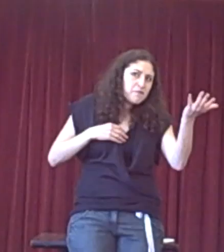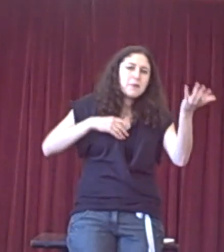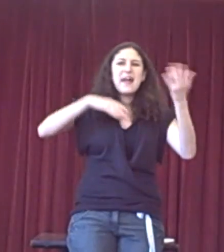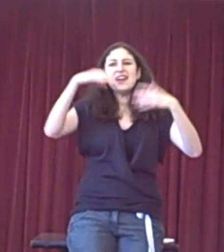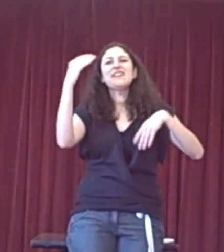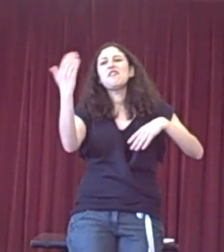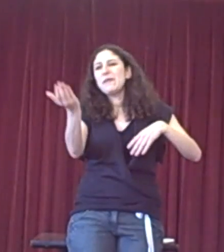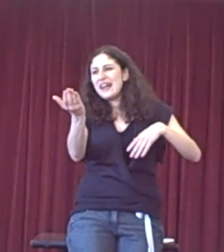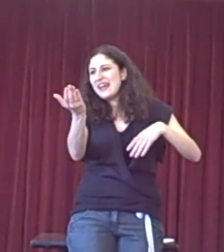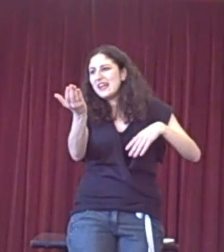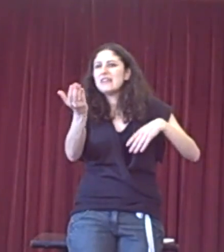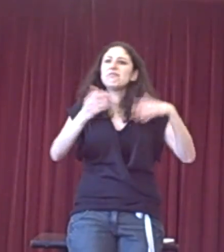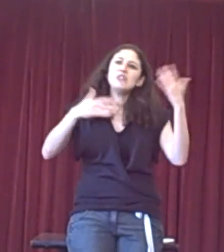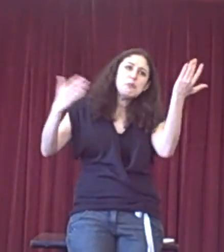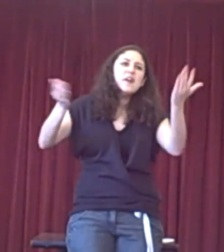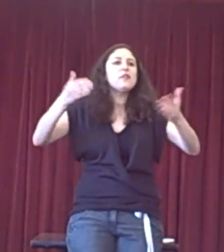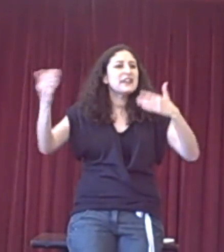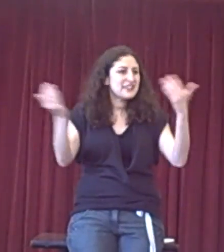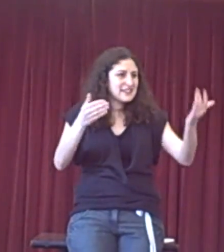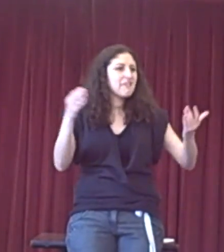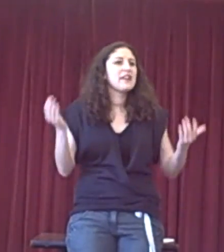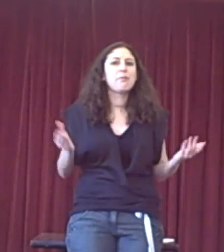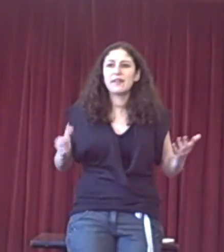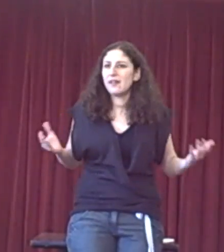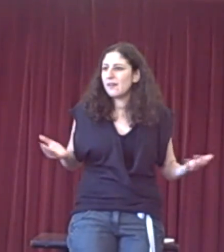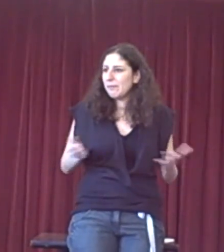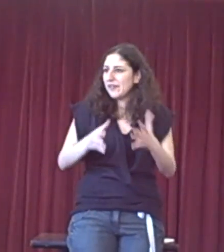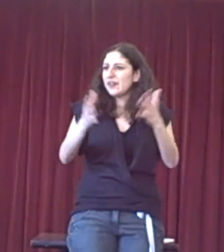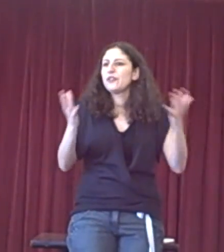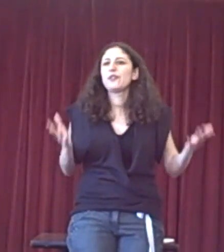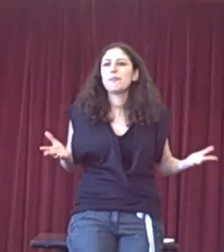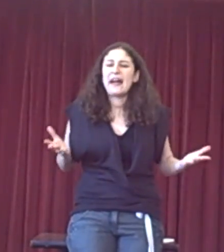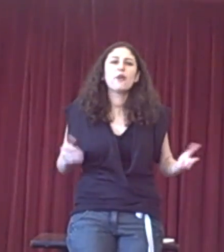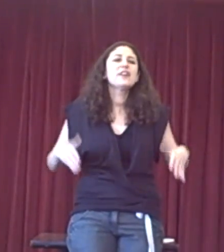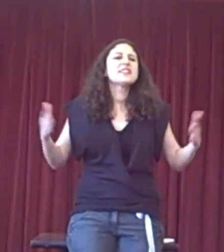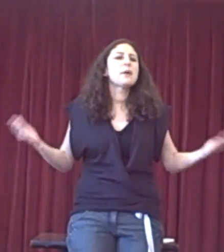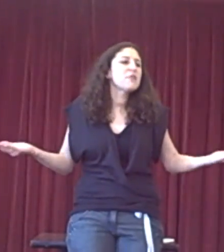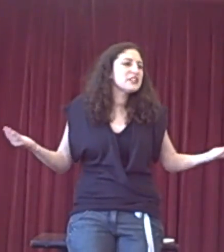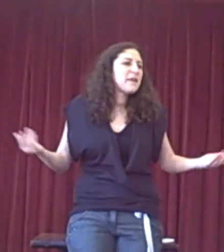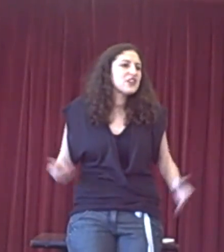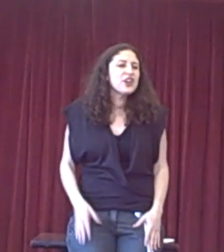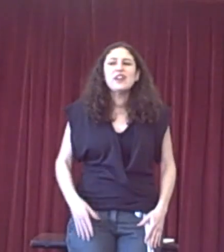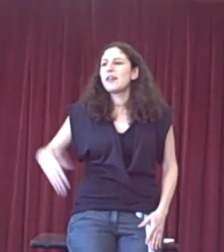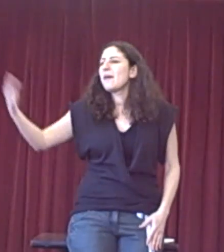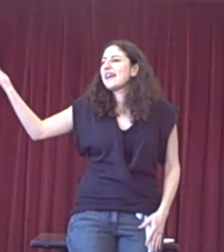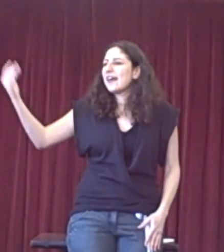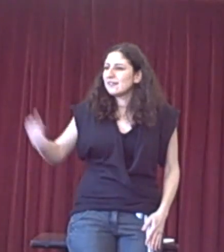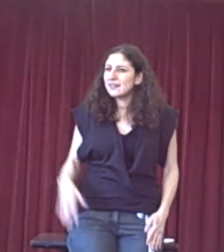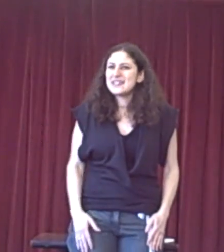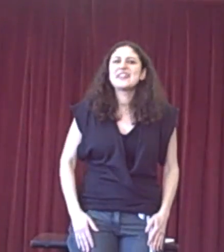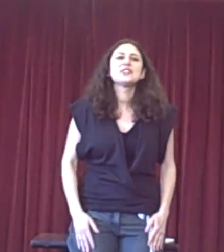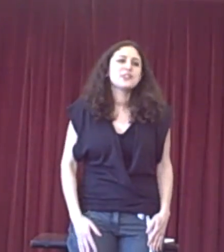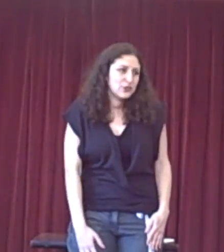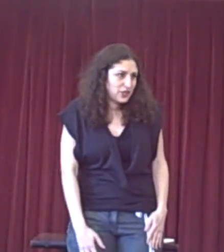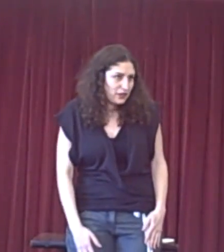they've been made and they've been hit, you might not necessarily bring them sort of back. Or in a summary speech, they might get a sentence or two,